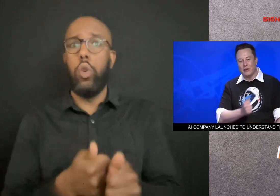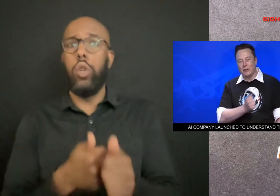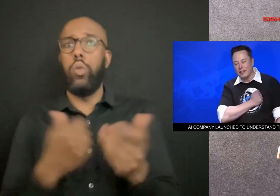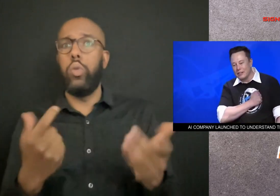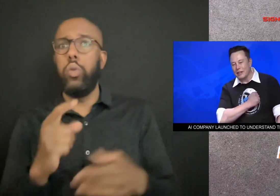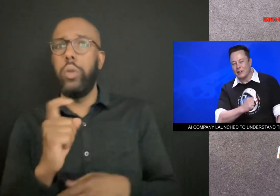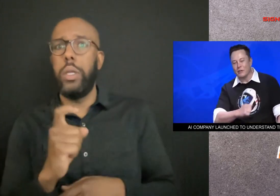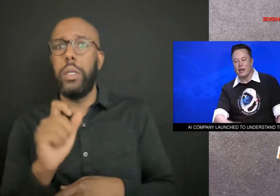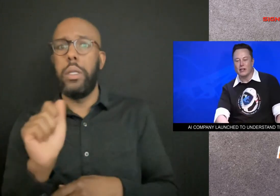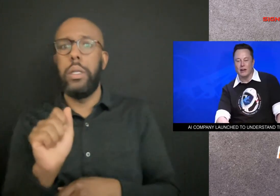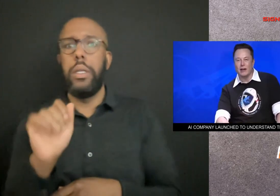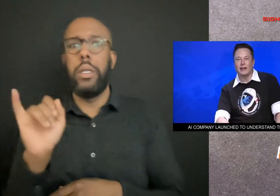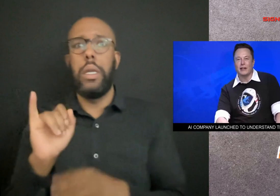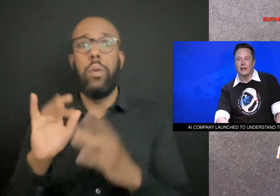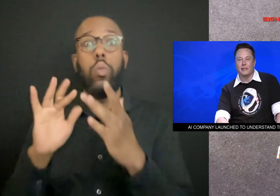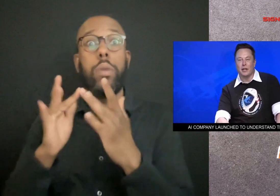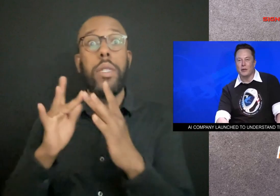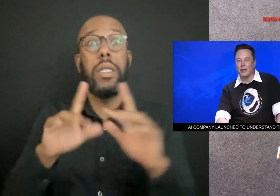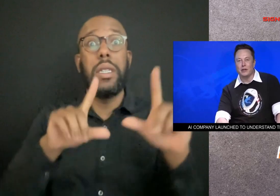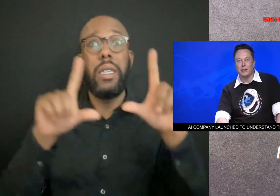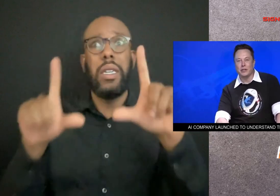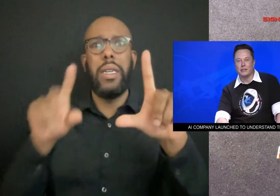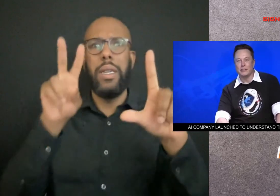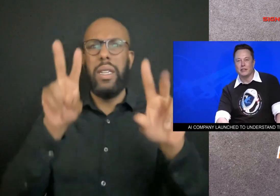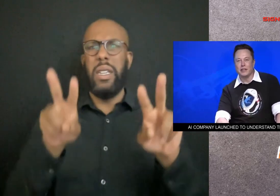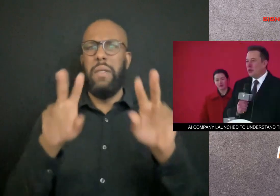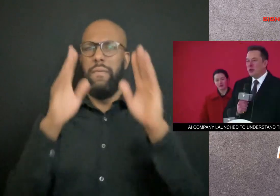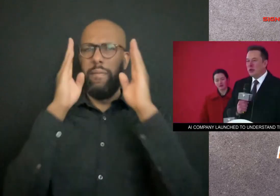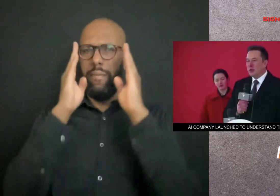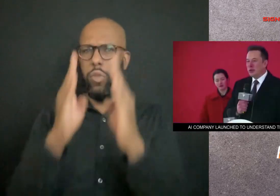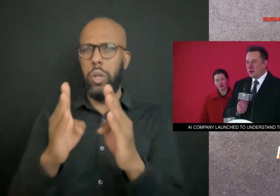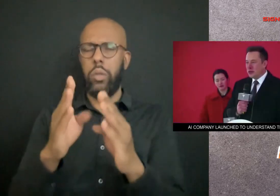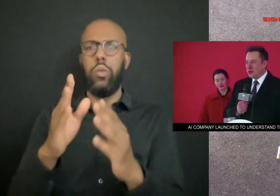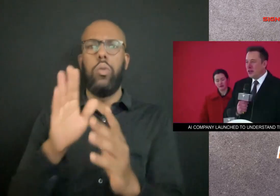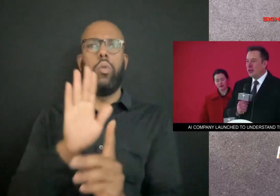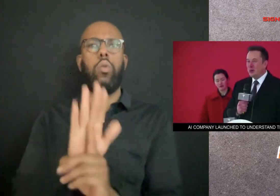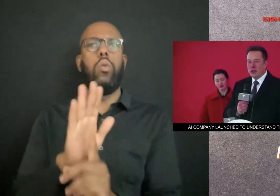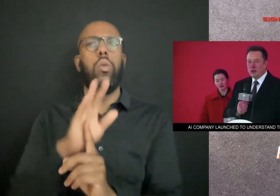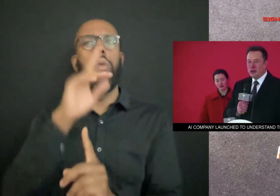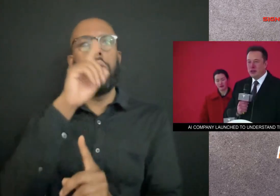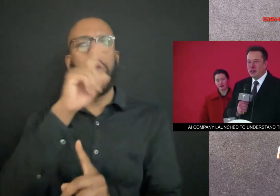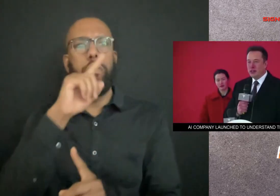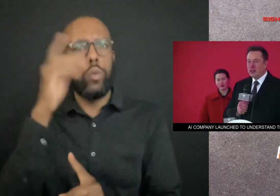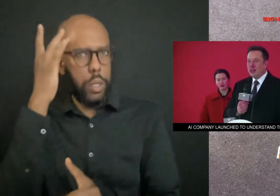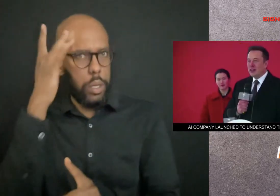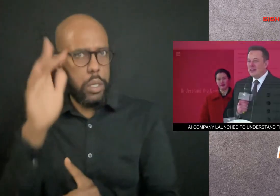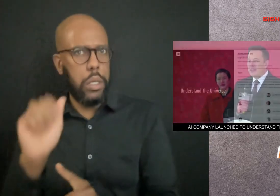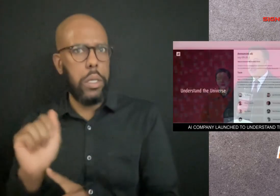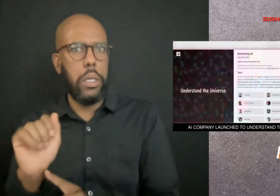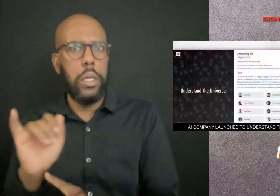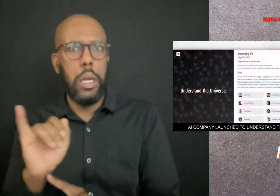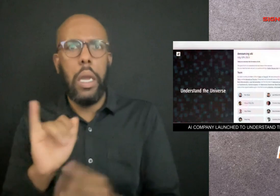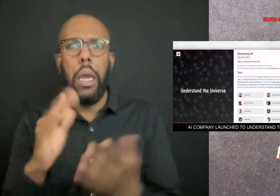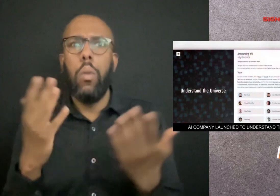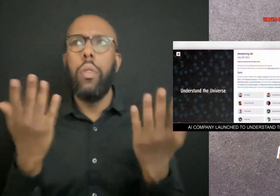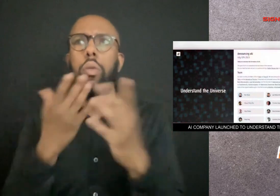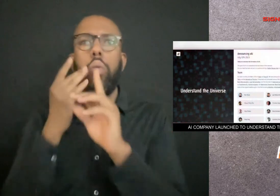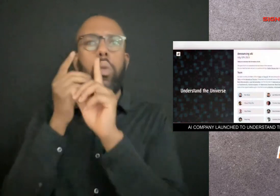According to the XAI website, it focuses on artificial intelligence with the goal of